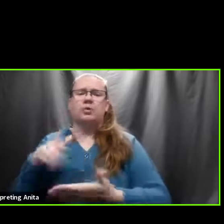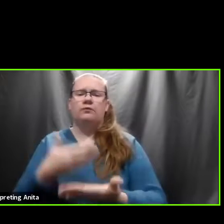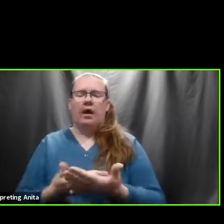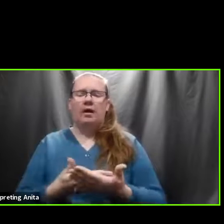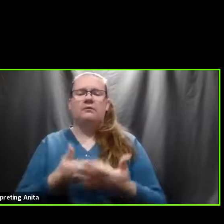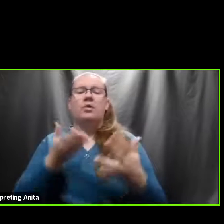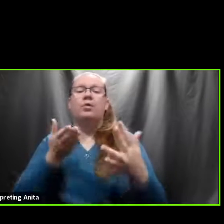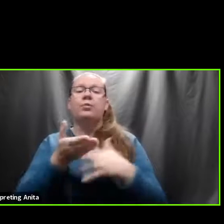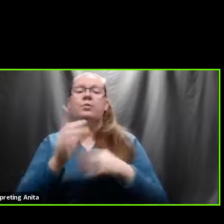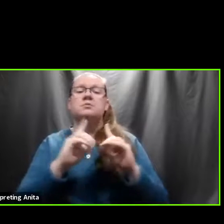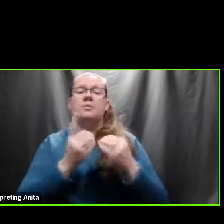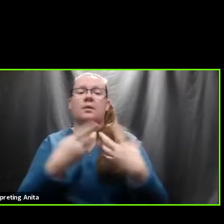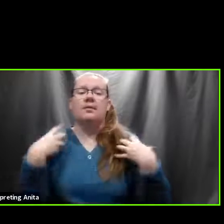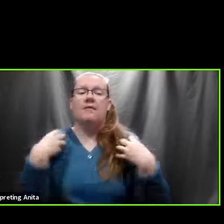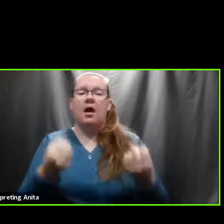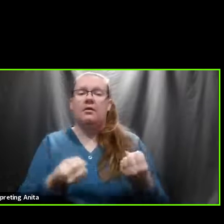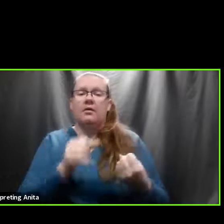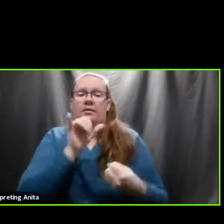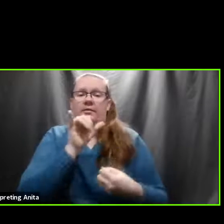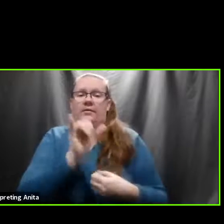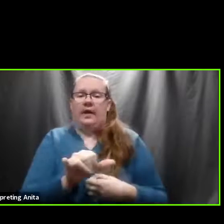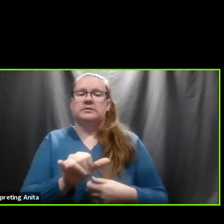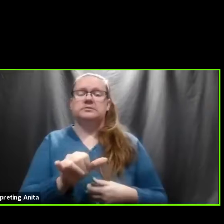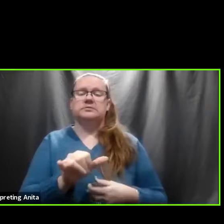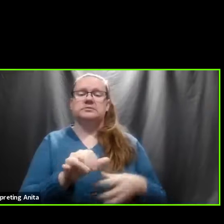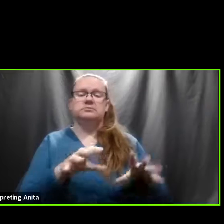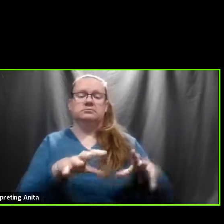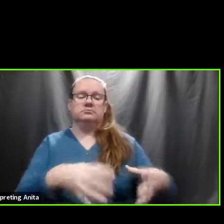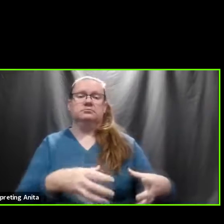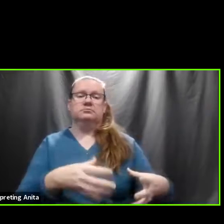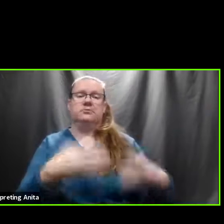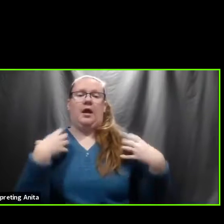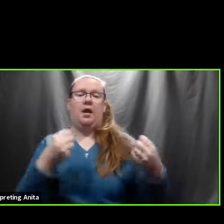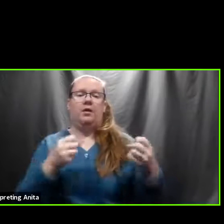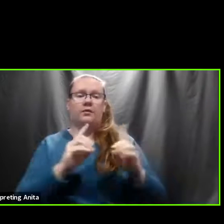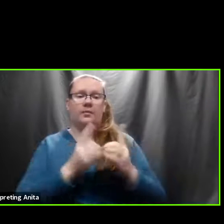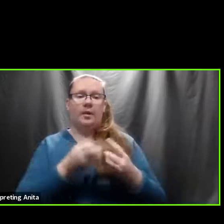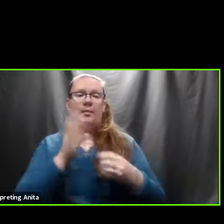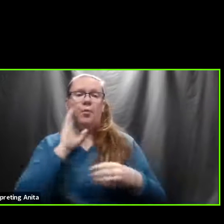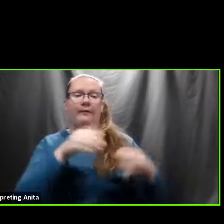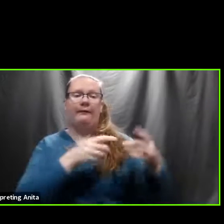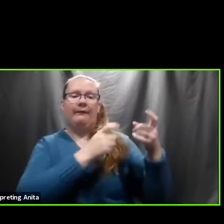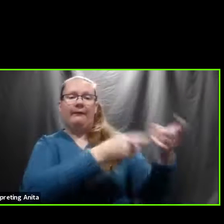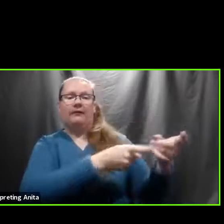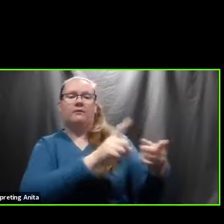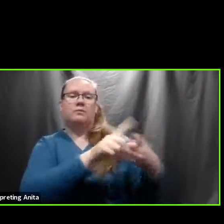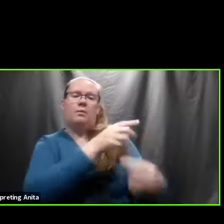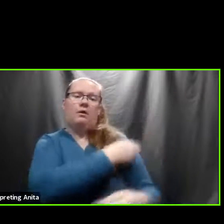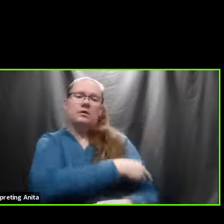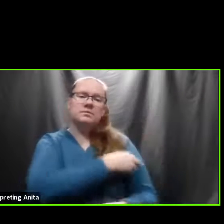Department of Health, and those are the vaccines that, you know, health departments getting hospitals, the FQHCs.